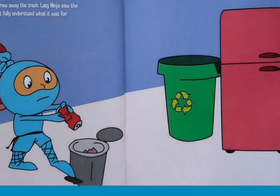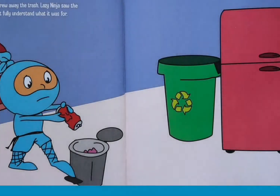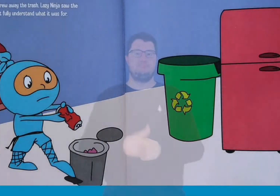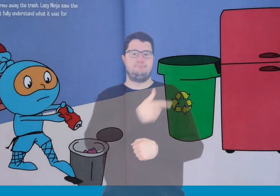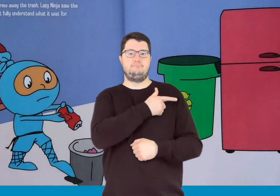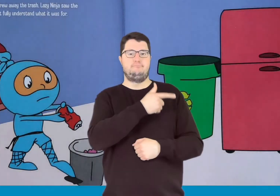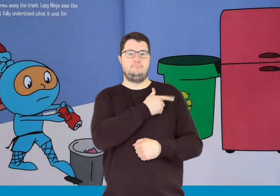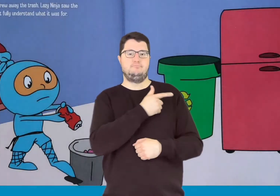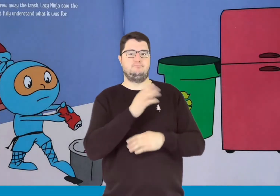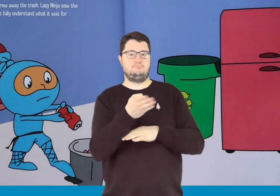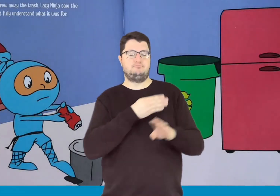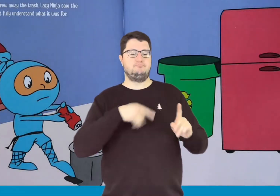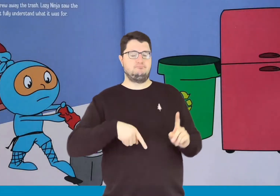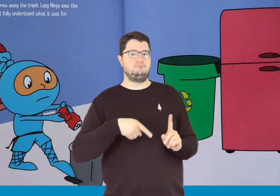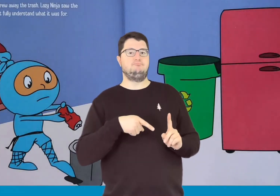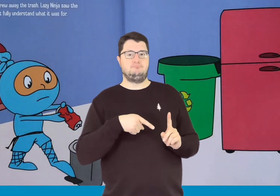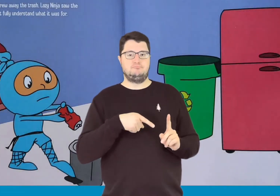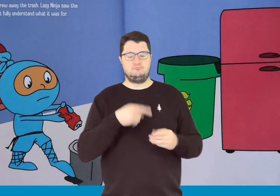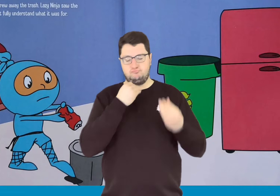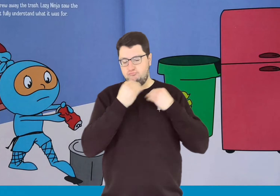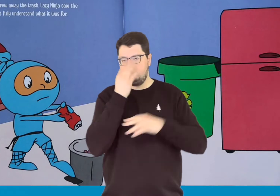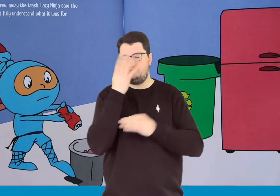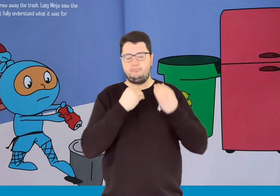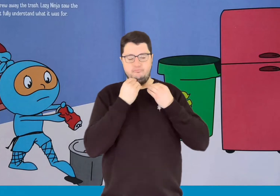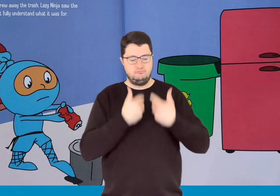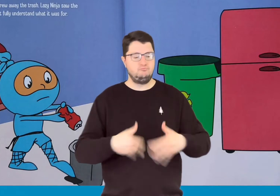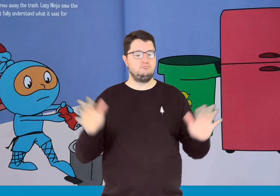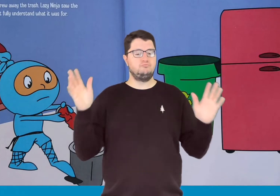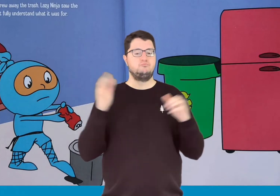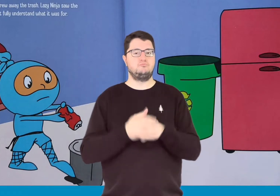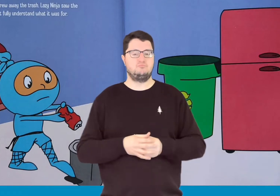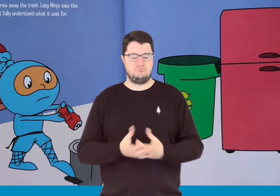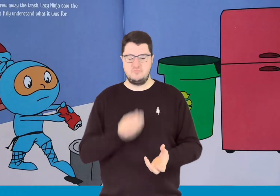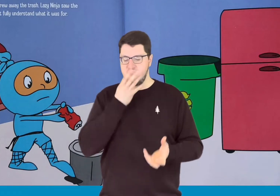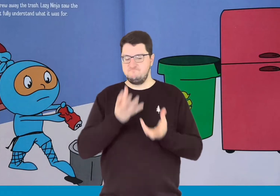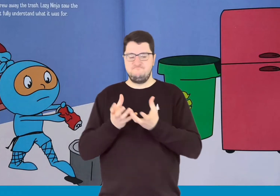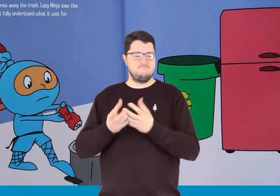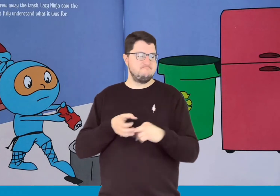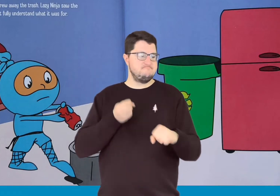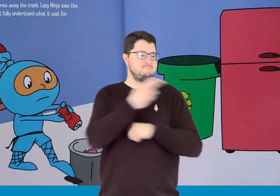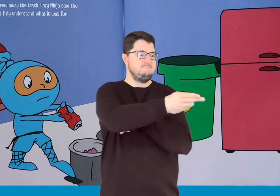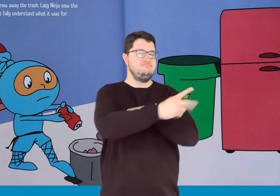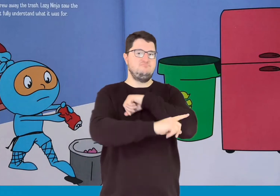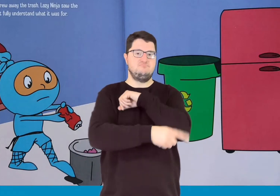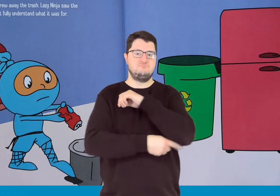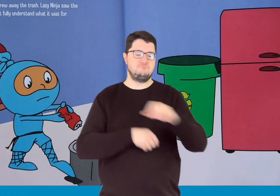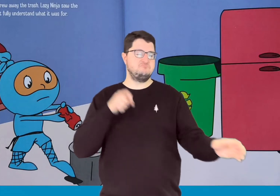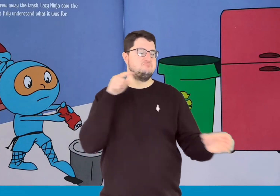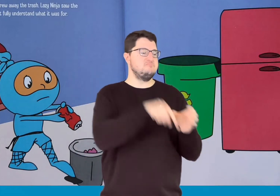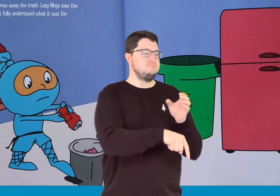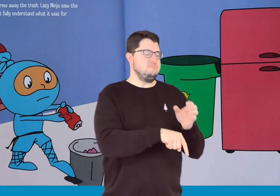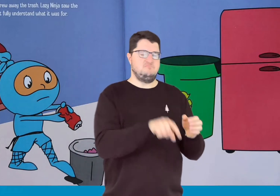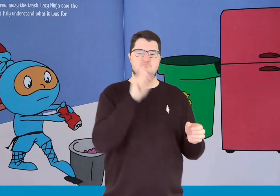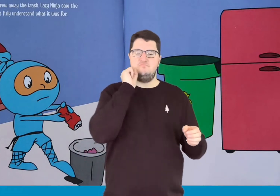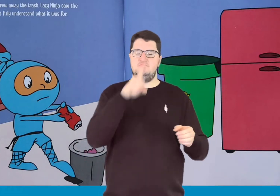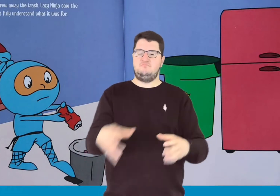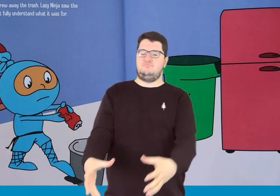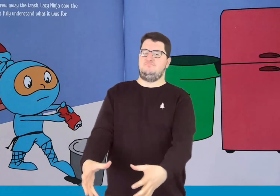After lunch, Lazy Ninja threw away the trash. Lazy Ninja saw the recyclables bin,